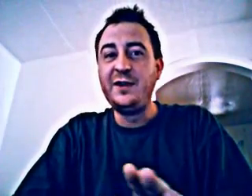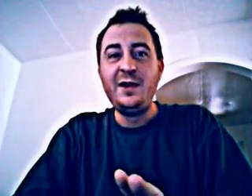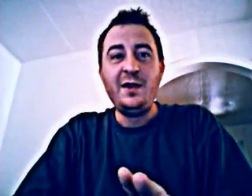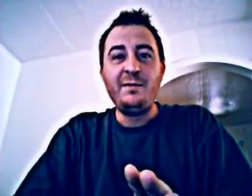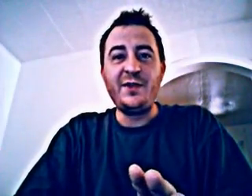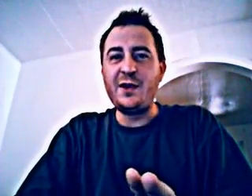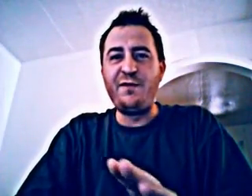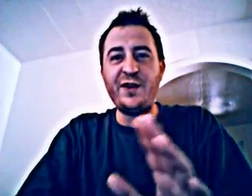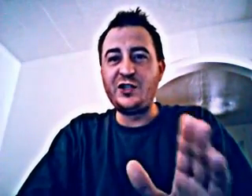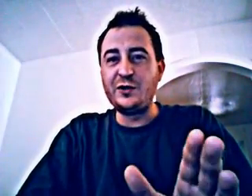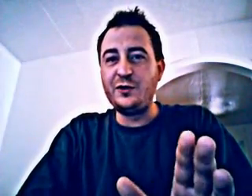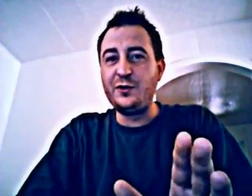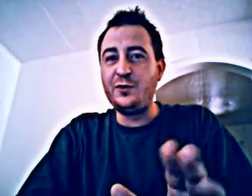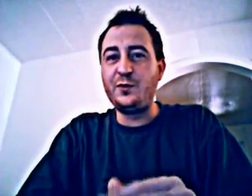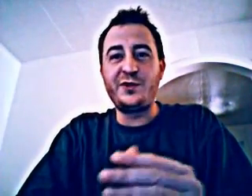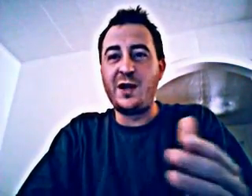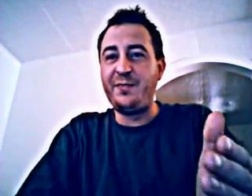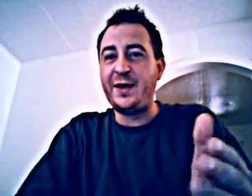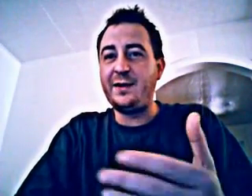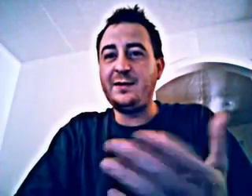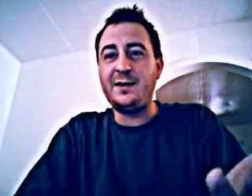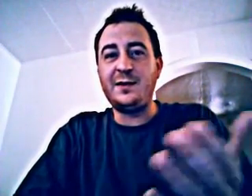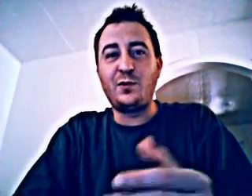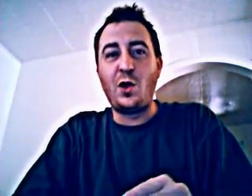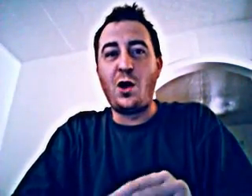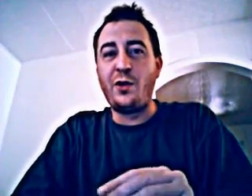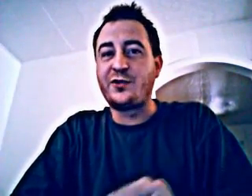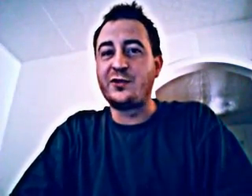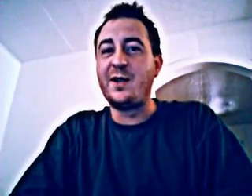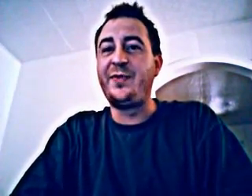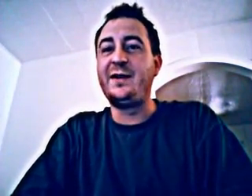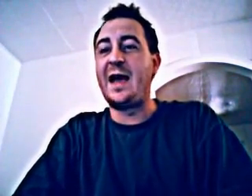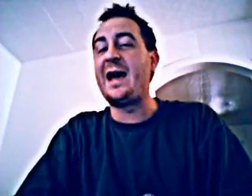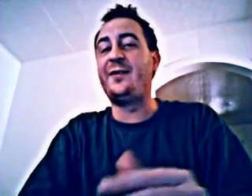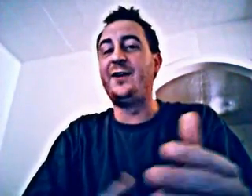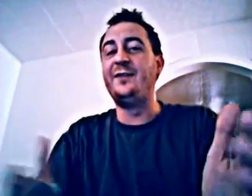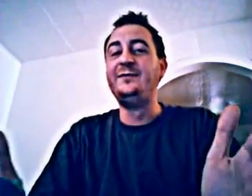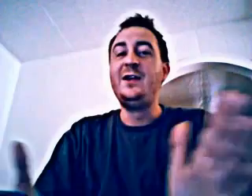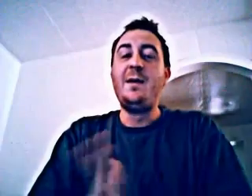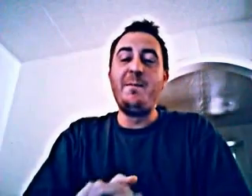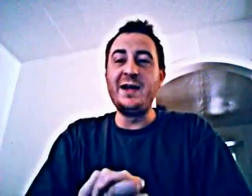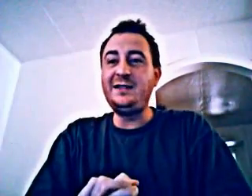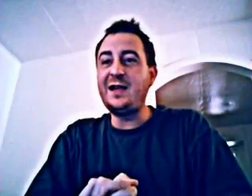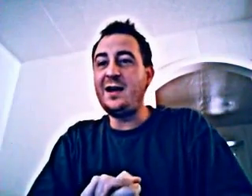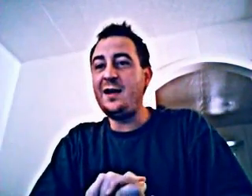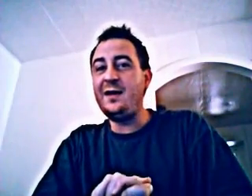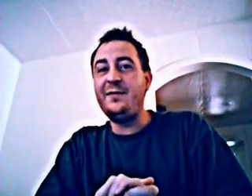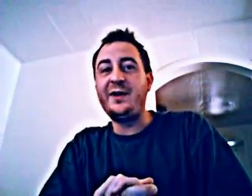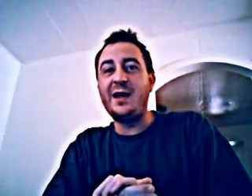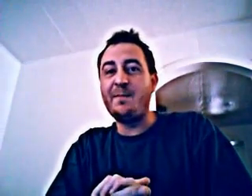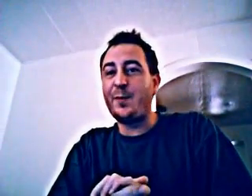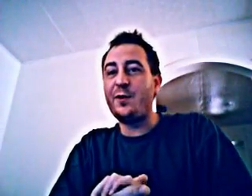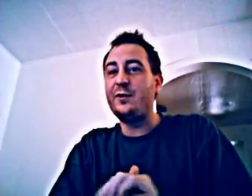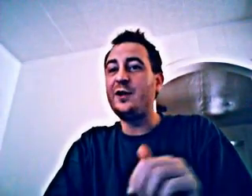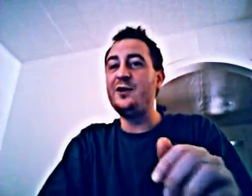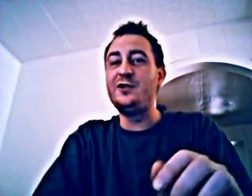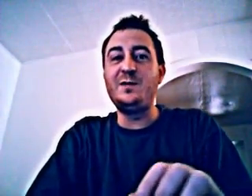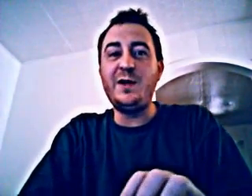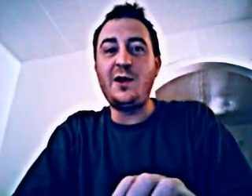the official something, the laws or something. I don't know. But the Emperor used to be